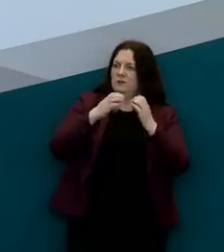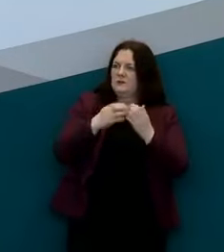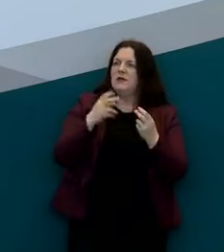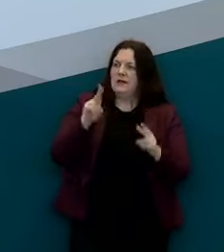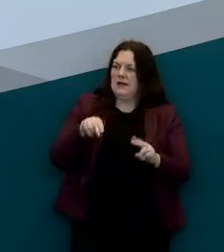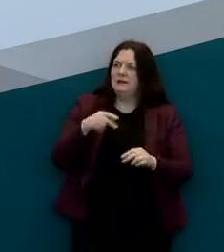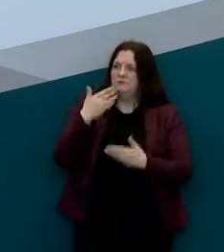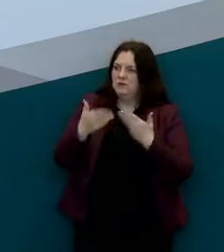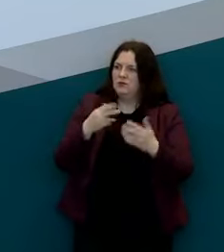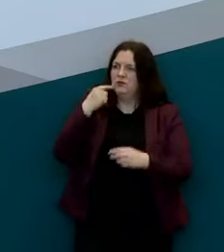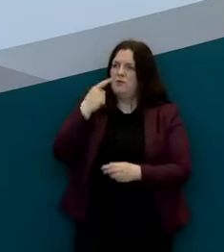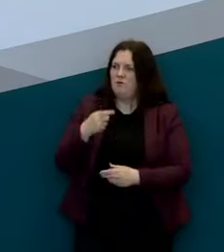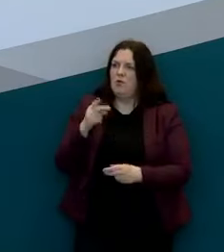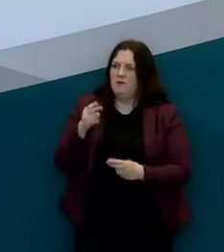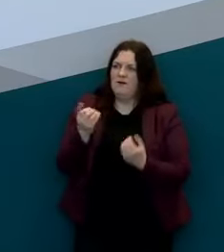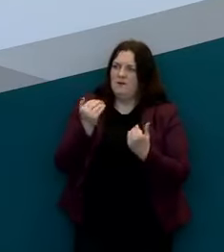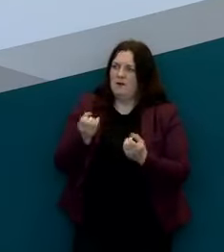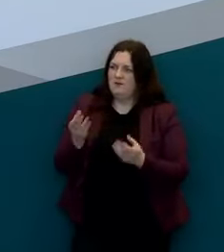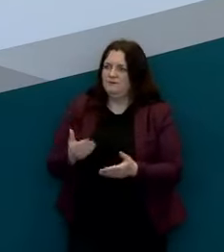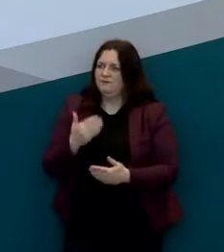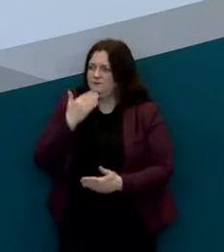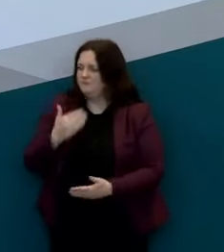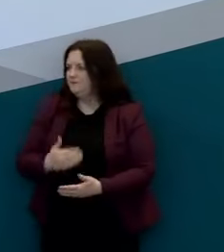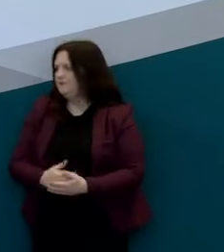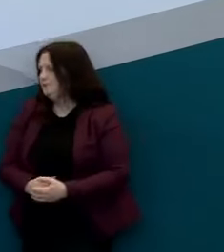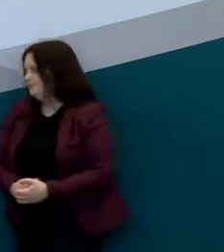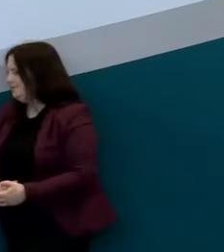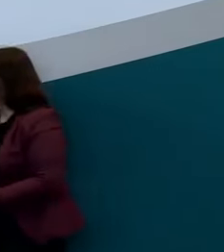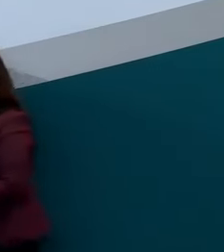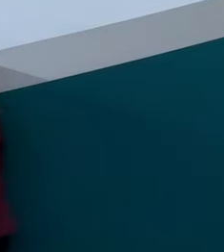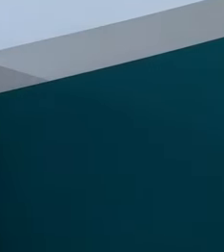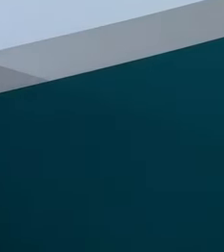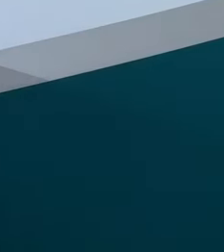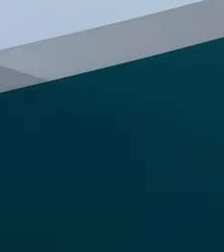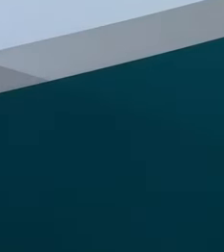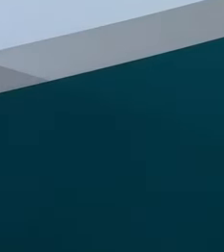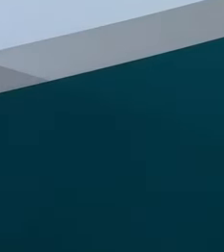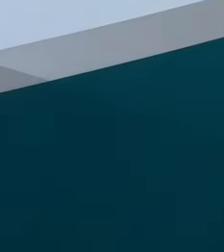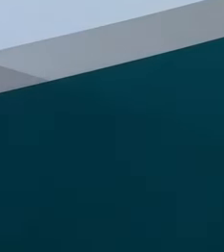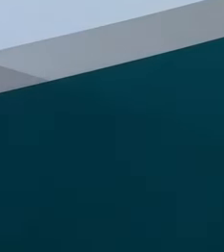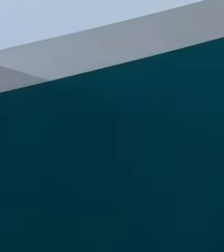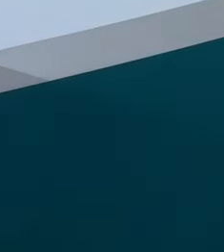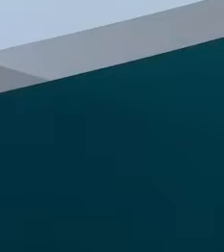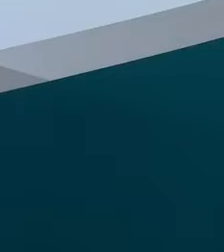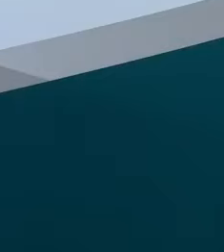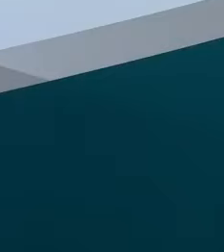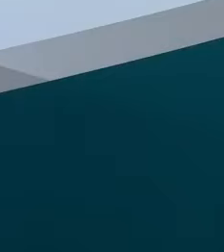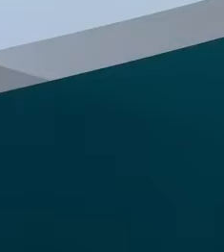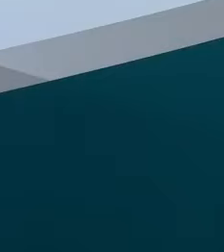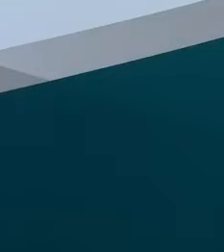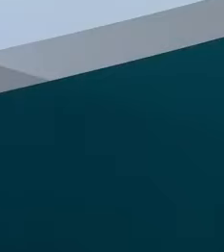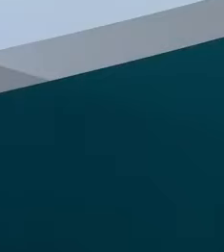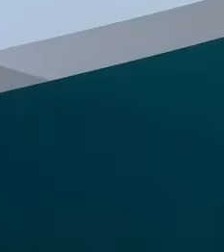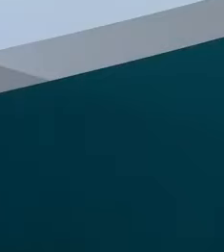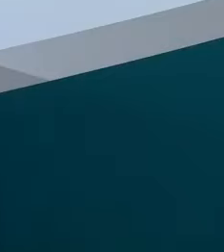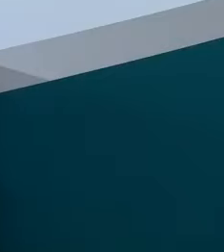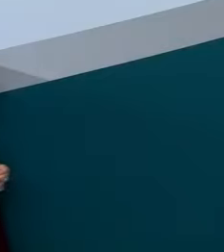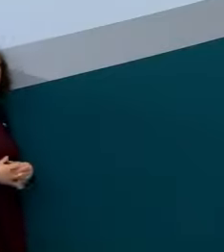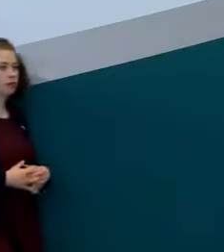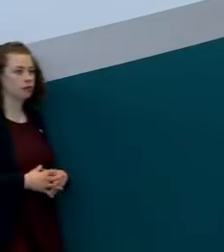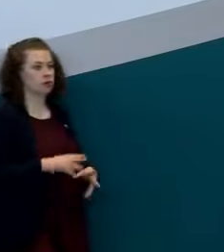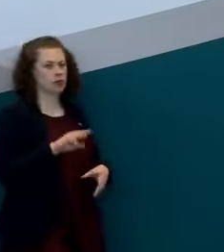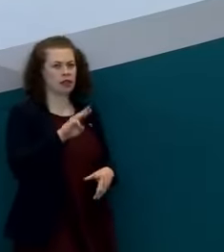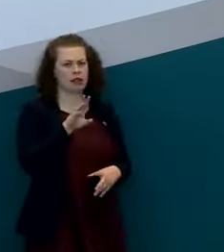position to give more of an update on that tomorrow i expect thanks susan okay um george philip looking at your your graph um